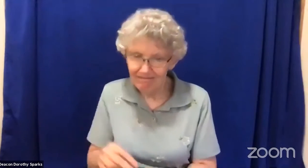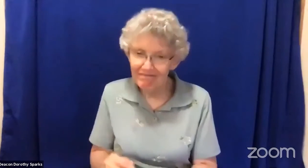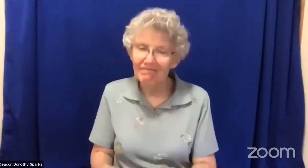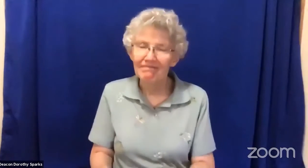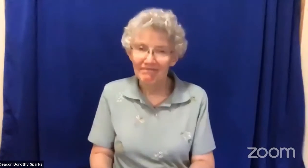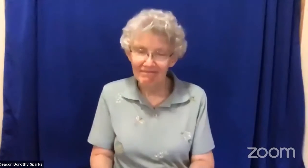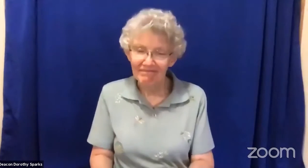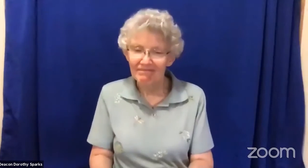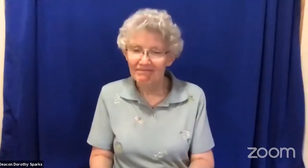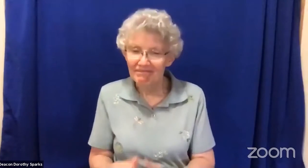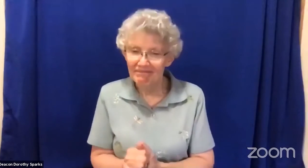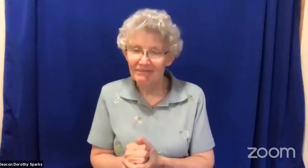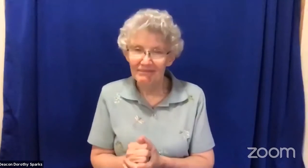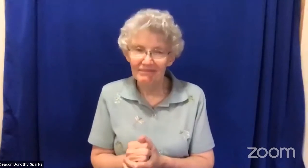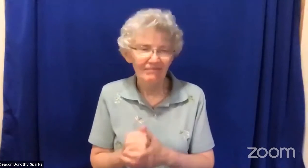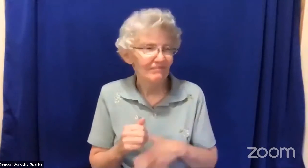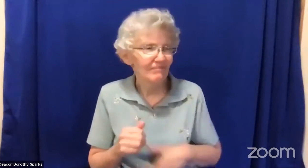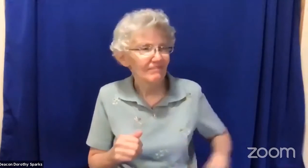verses 1 through 22